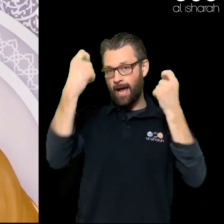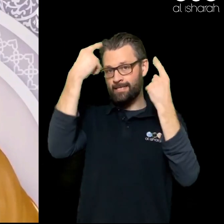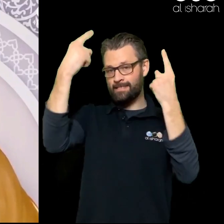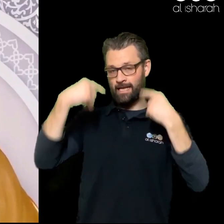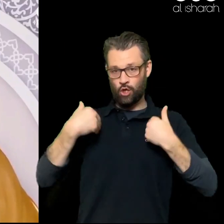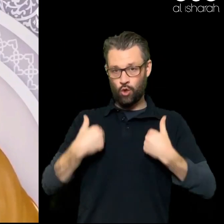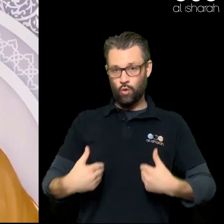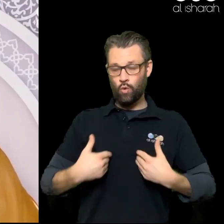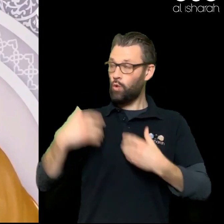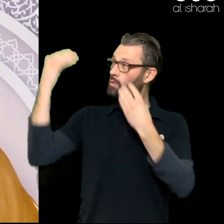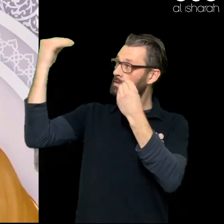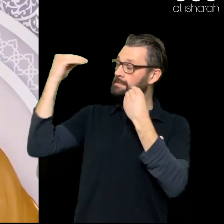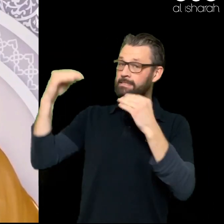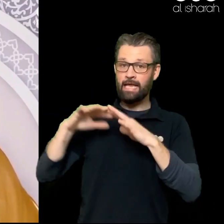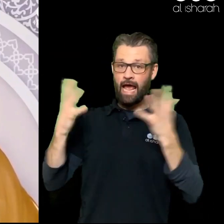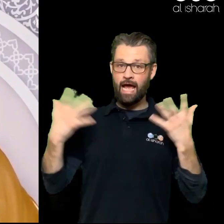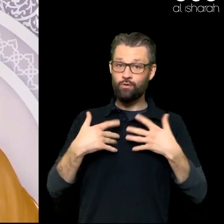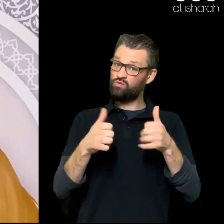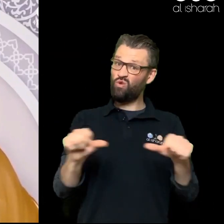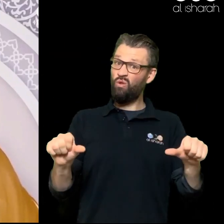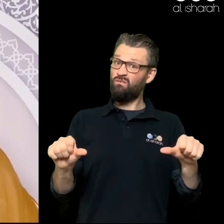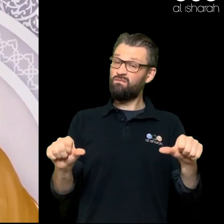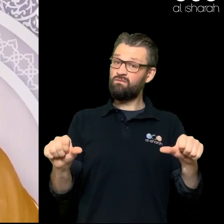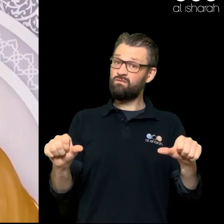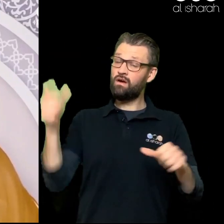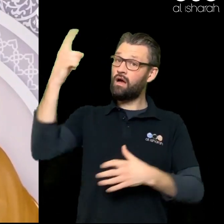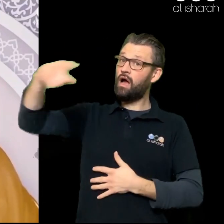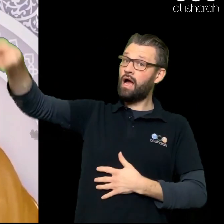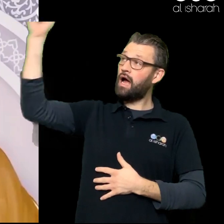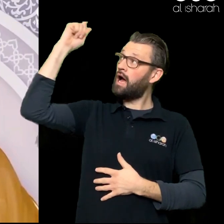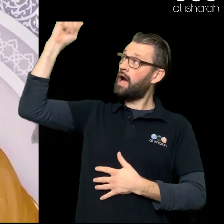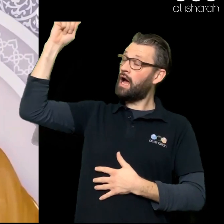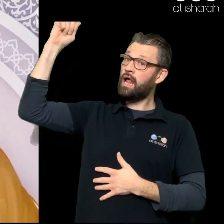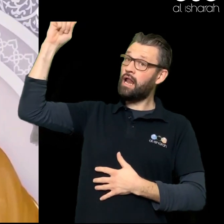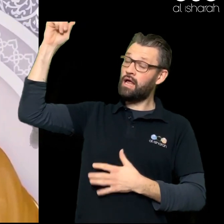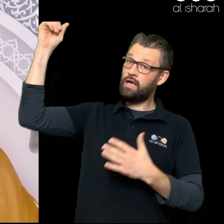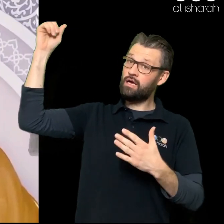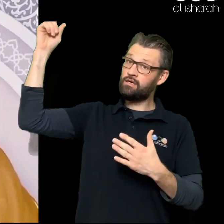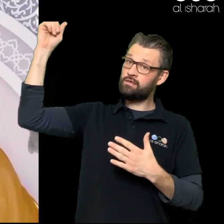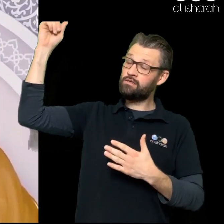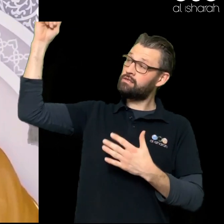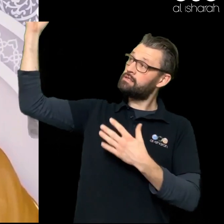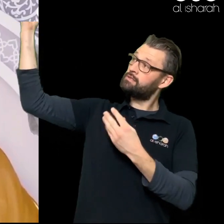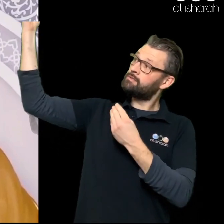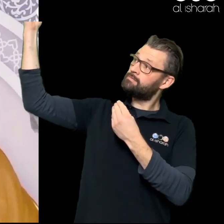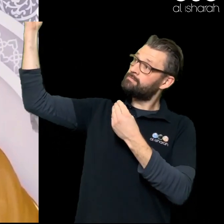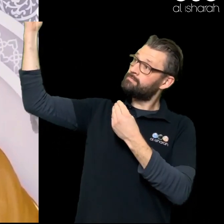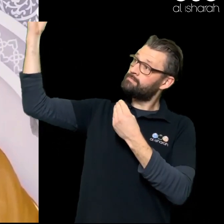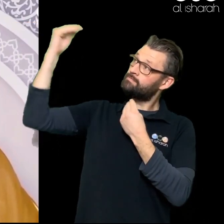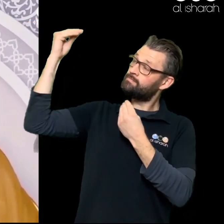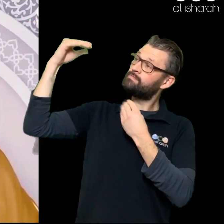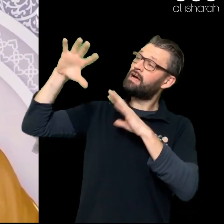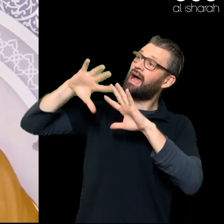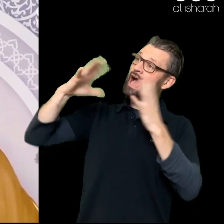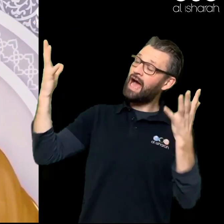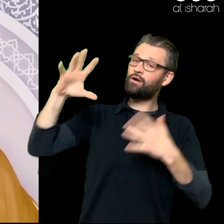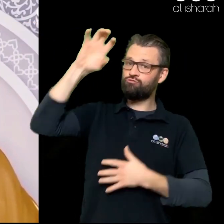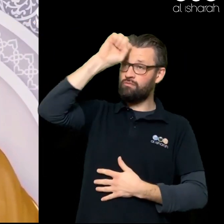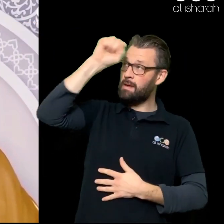is such That if we were to engage in it Allah will alleviate Whatever we are going through So my